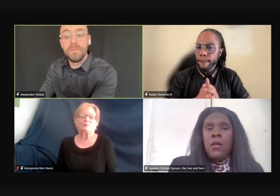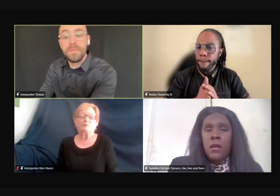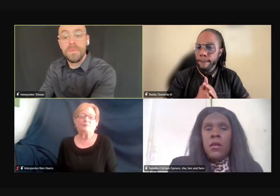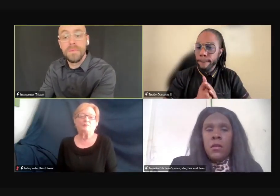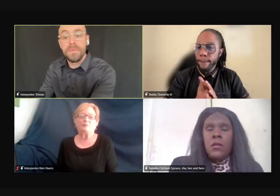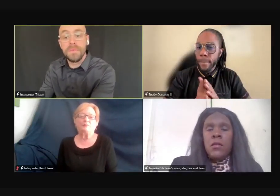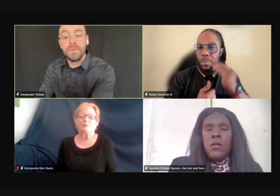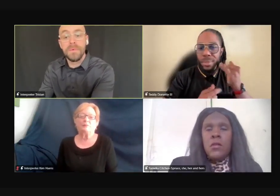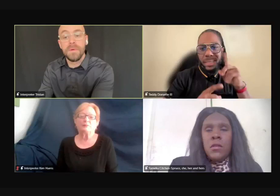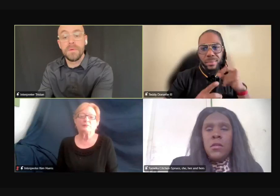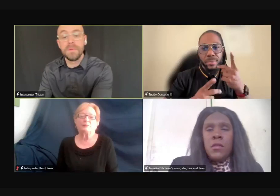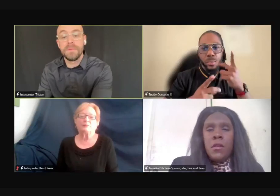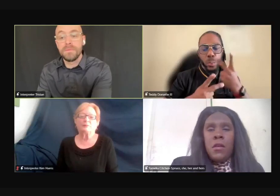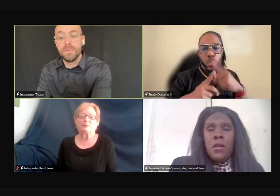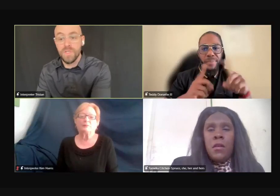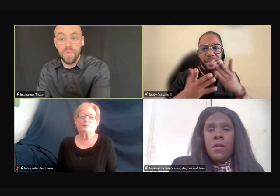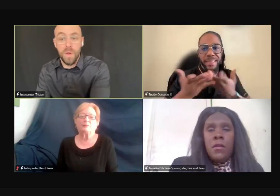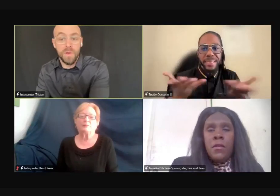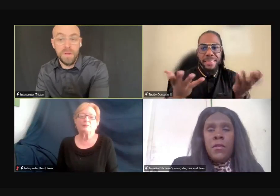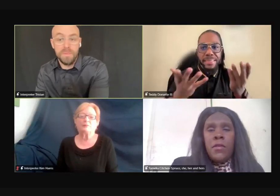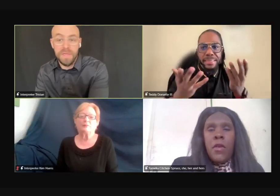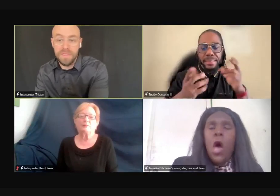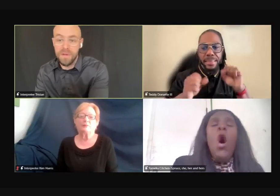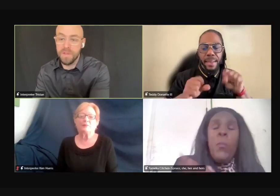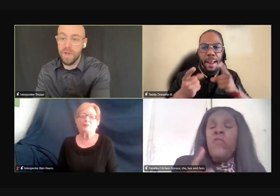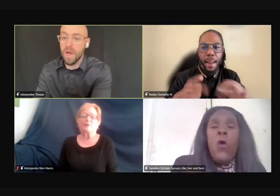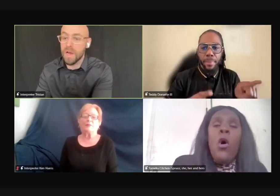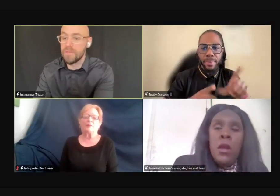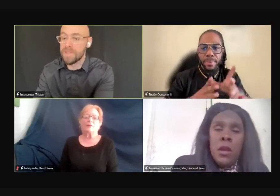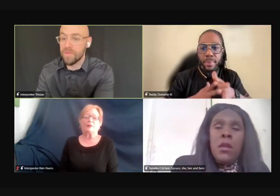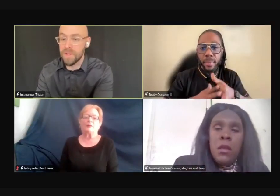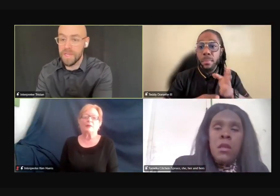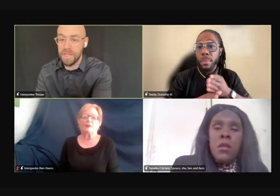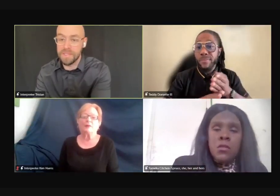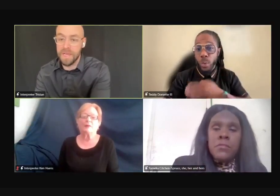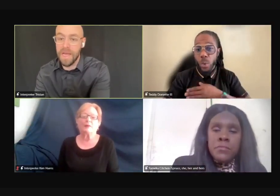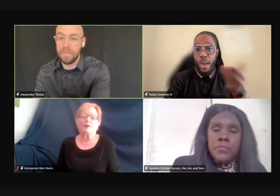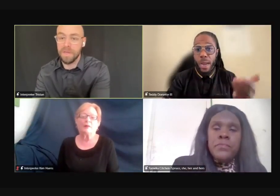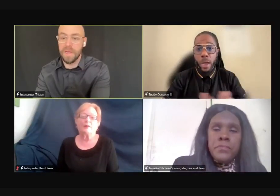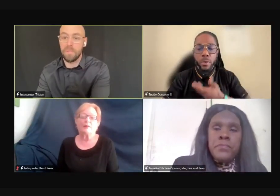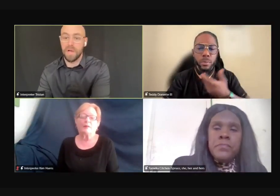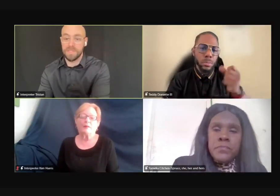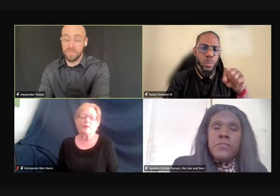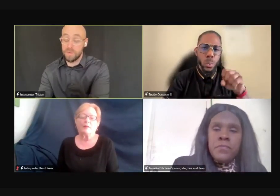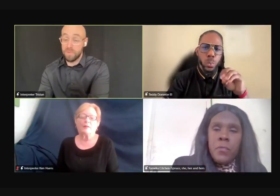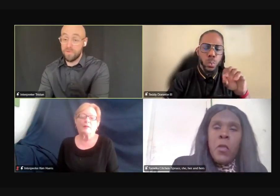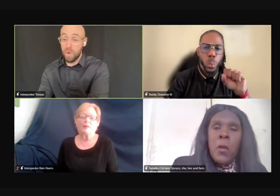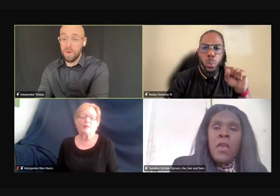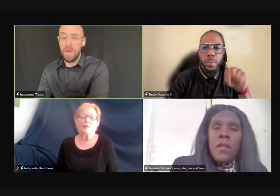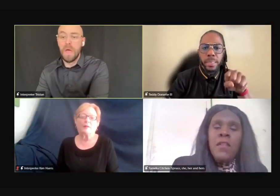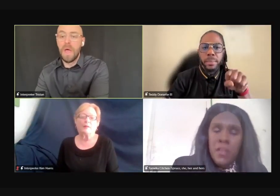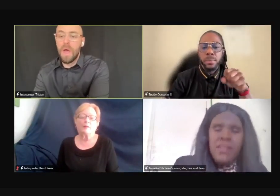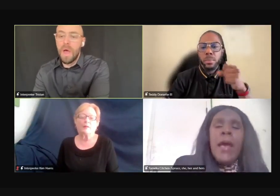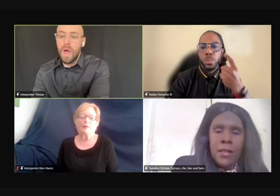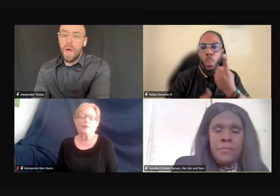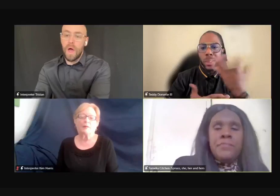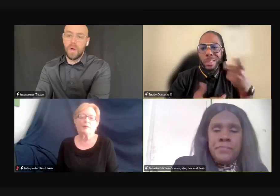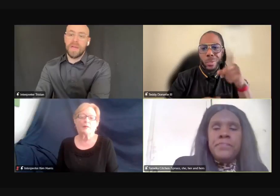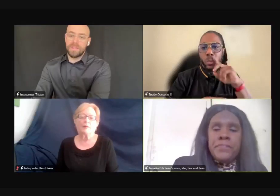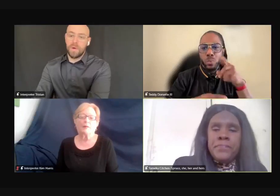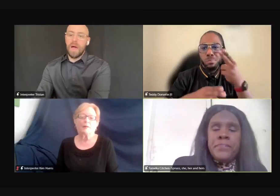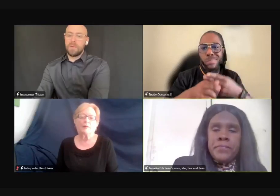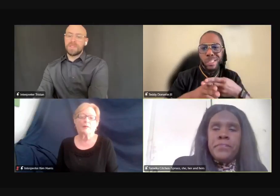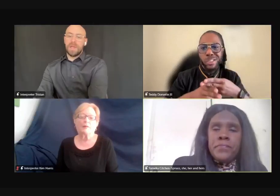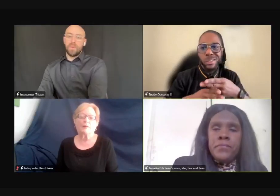just wondering, because there, there are kind of different things that happened in that process here before. Yeah.